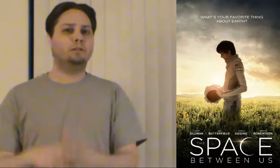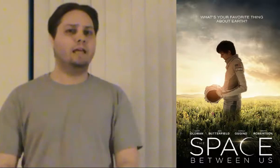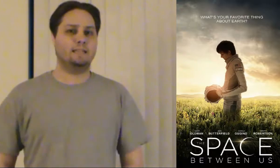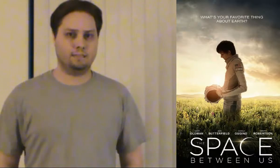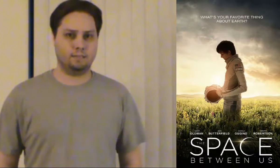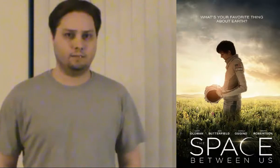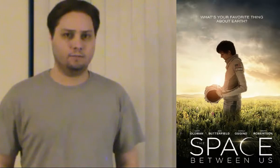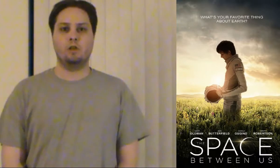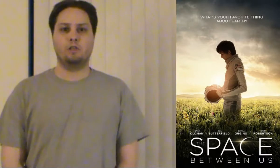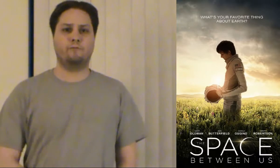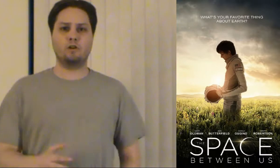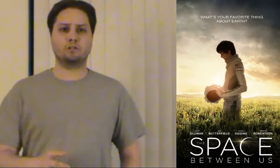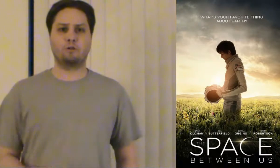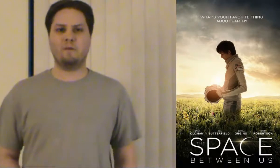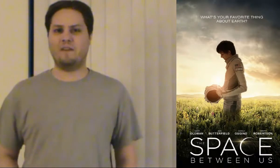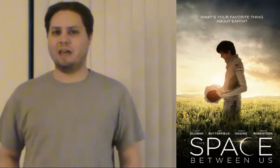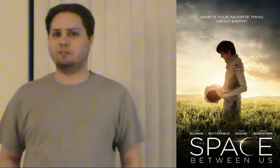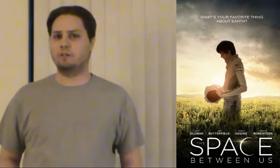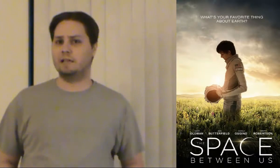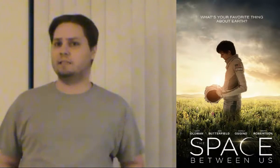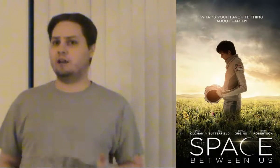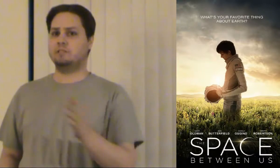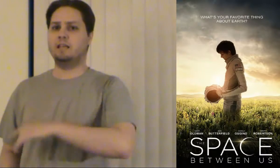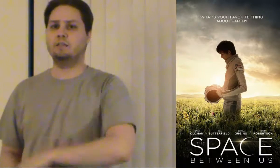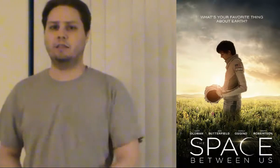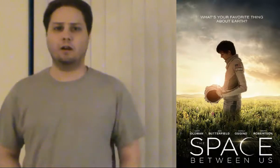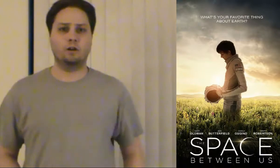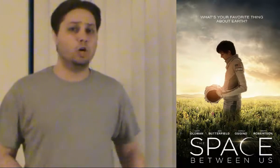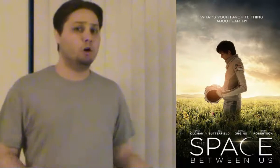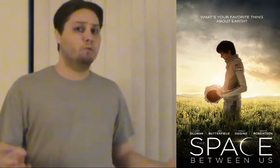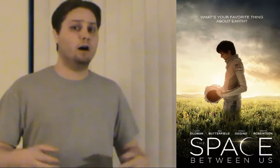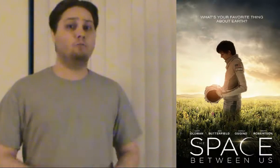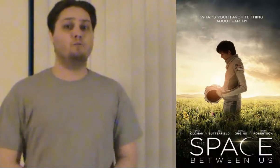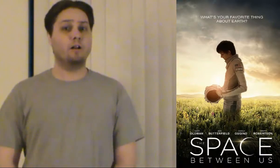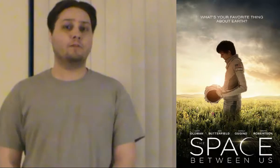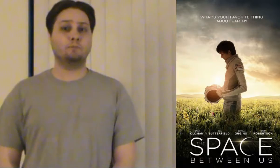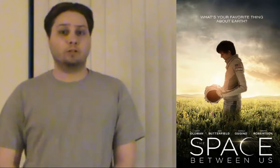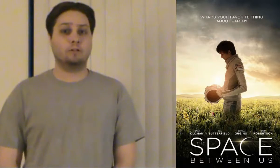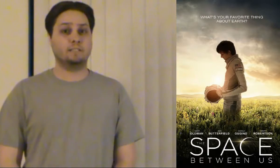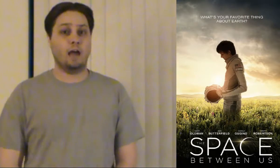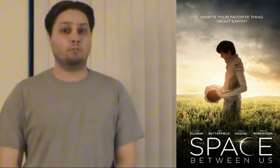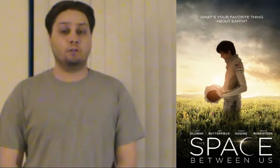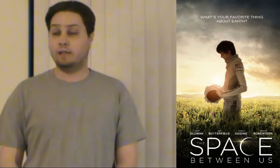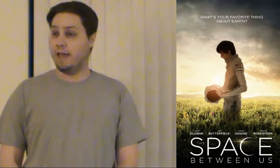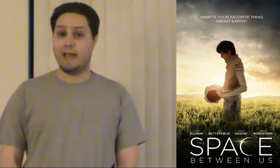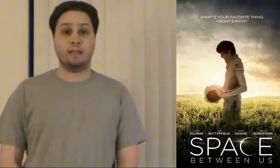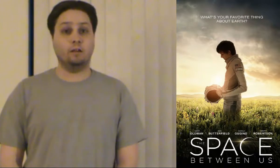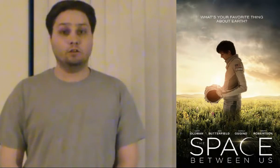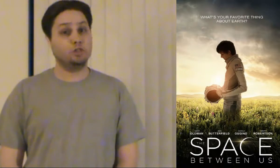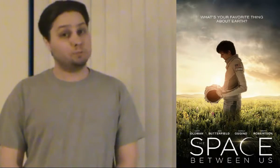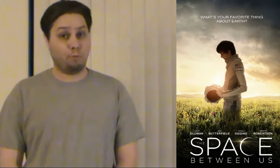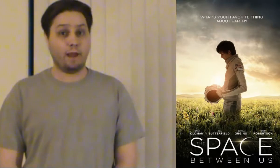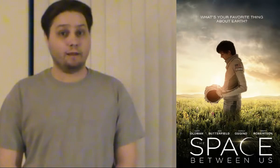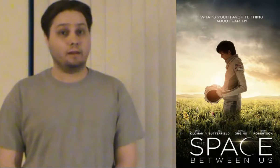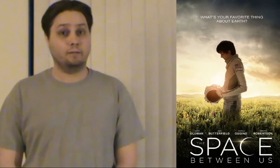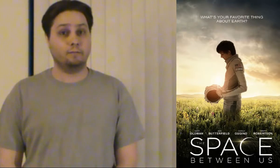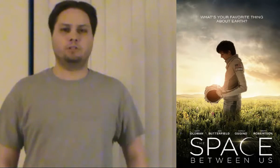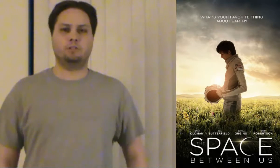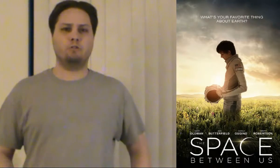place. The first group of astronauts that are sent there, well, one of them turns out, hey, she's pregnant. So